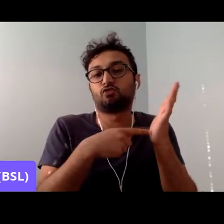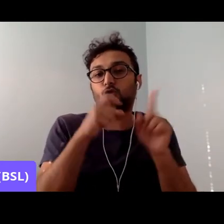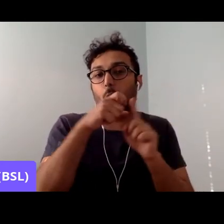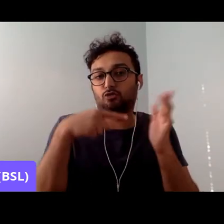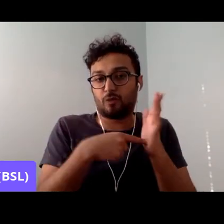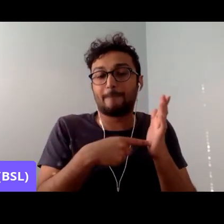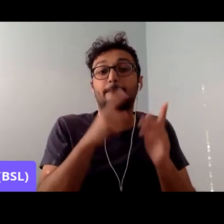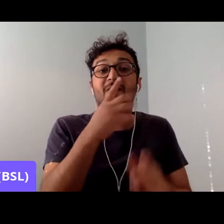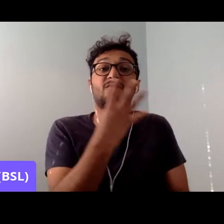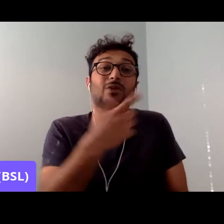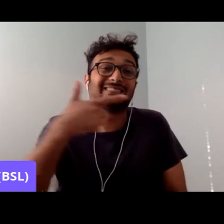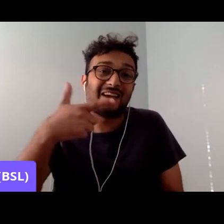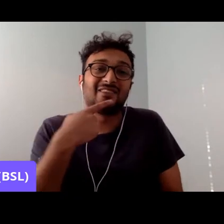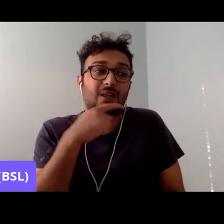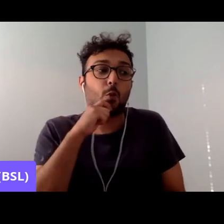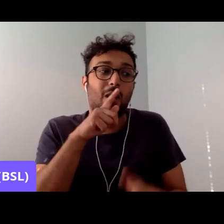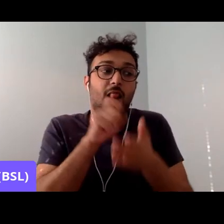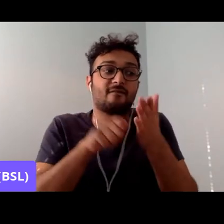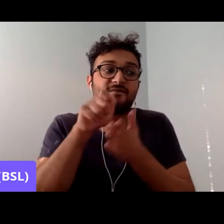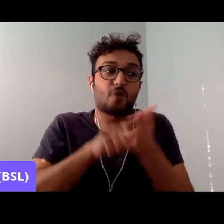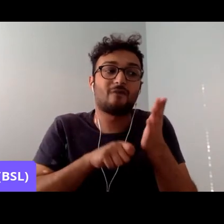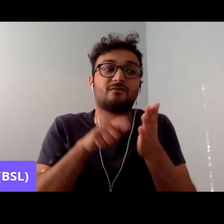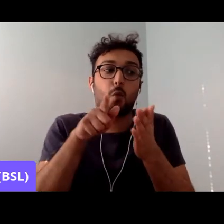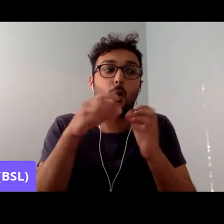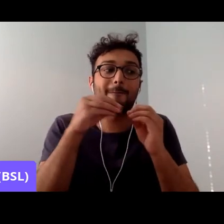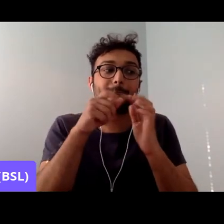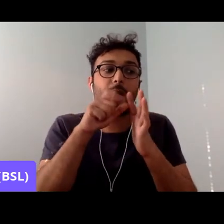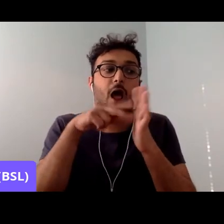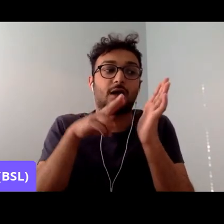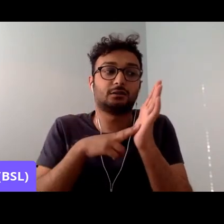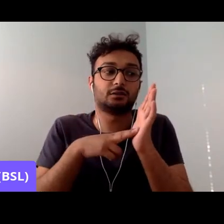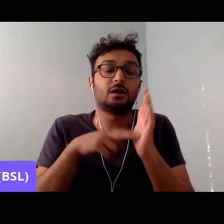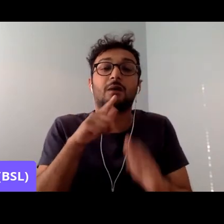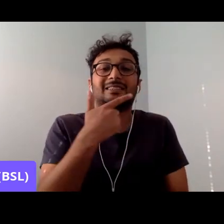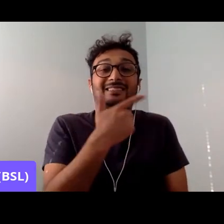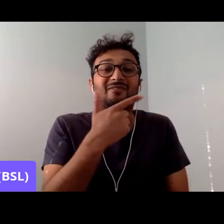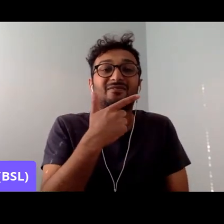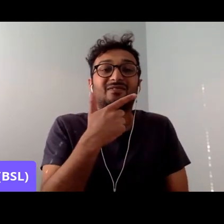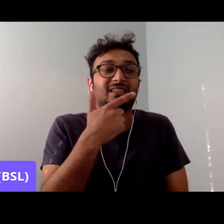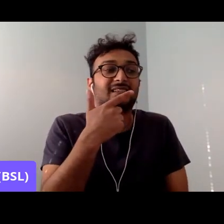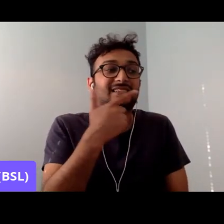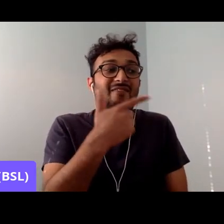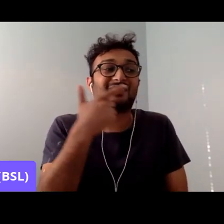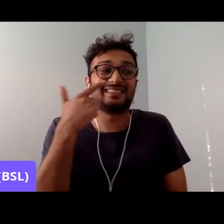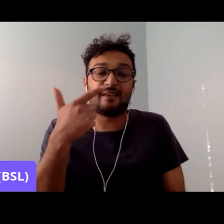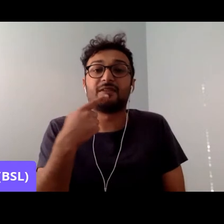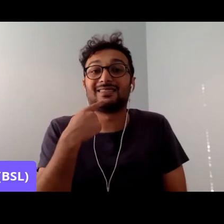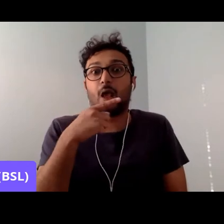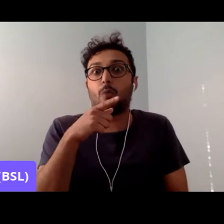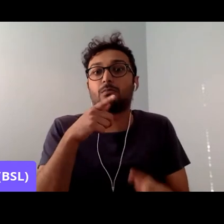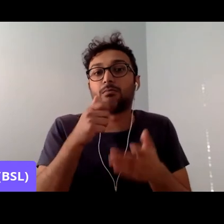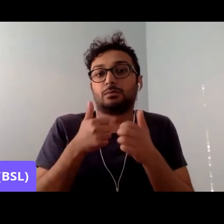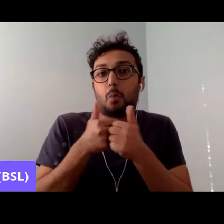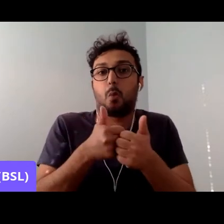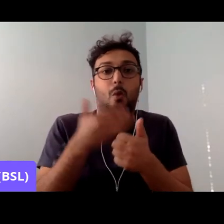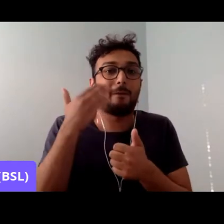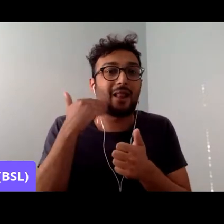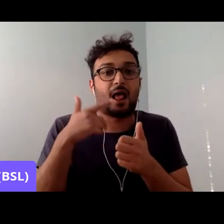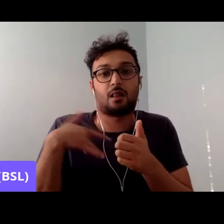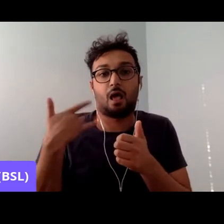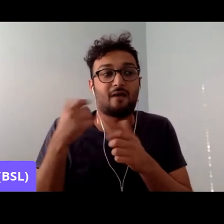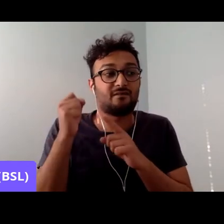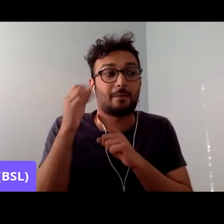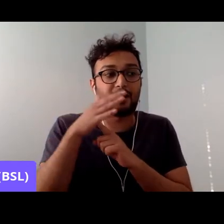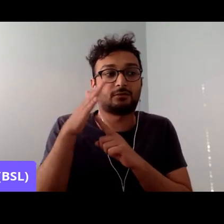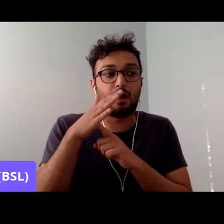poll, 53% of US voters said they supported Black Lives Matter. And the picture's the same here.